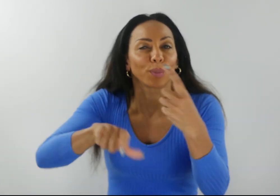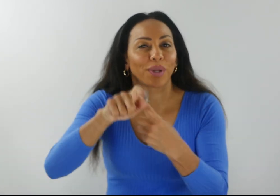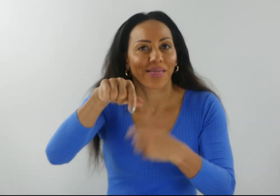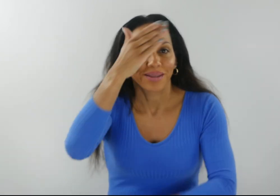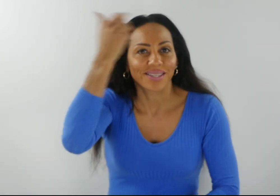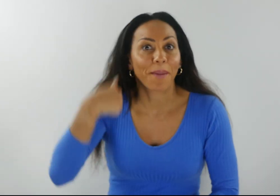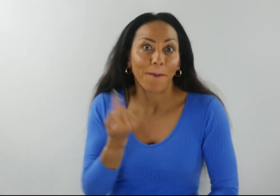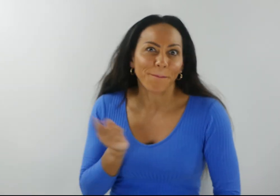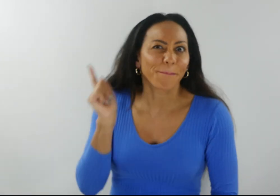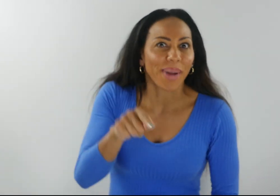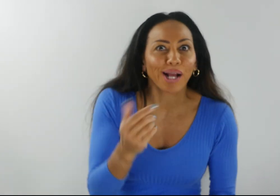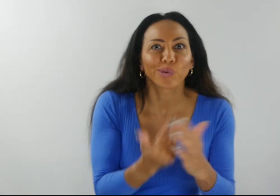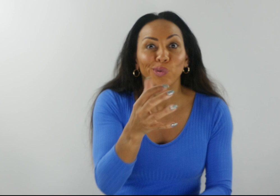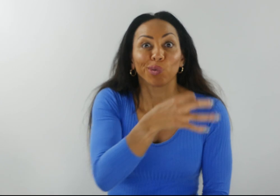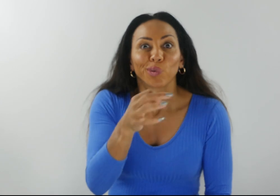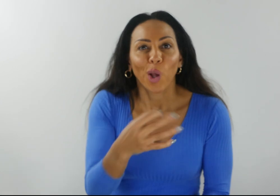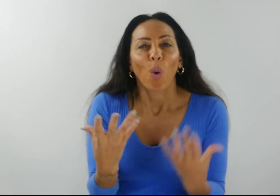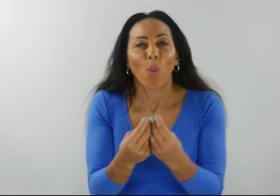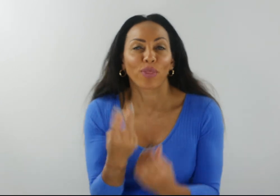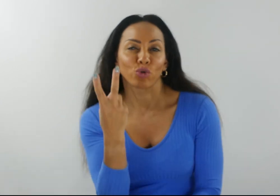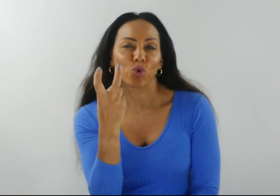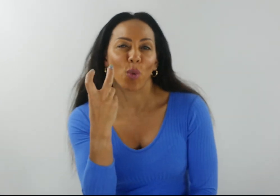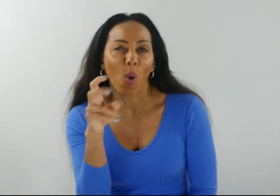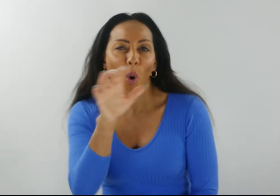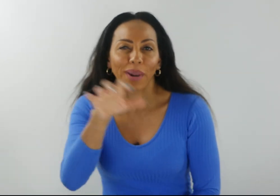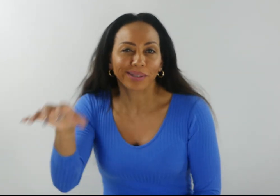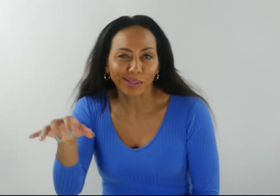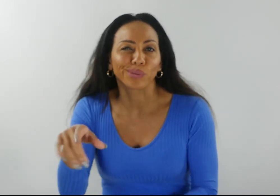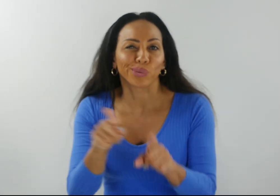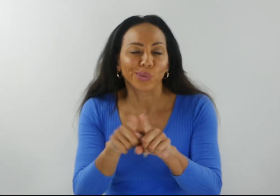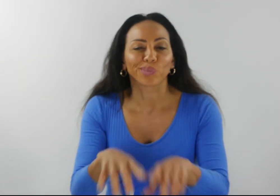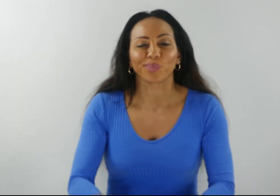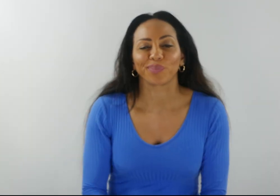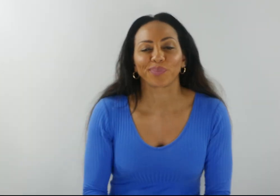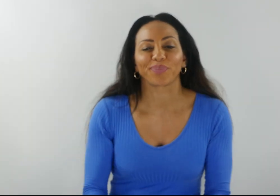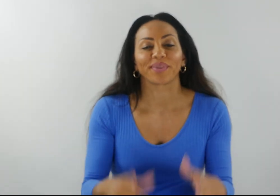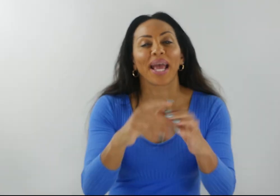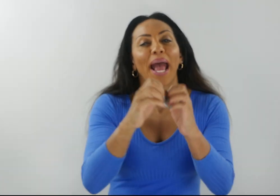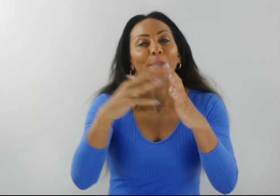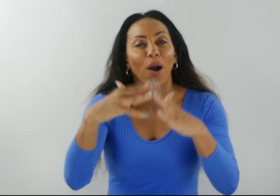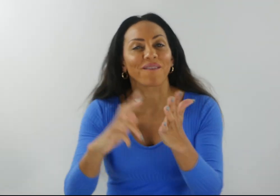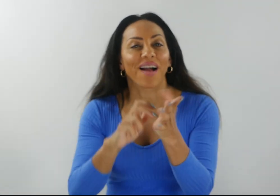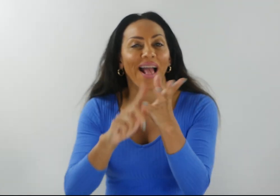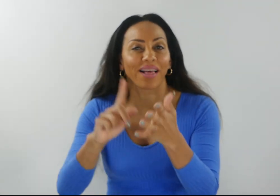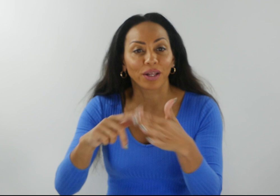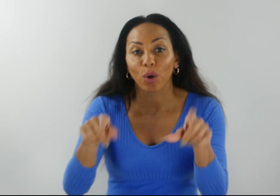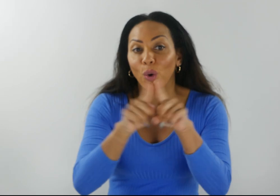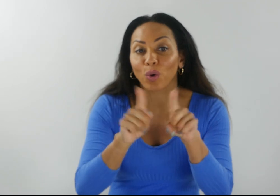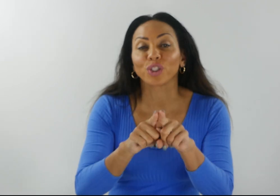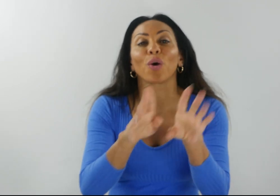we're returning to Newtown and visiting two brand-new sites, Ebu Vale and the National East